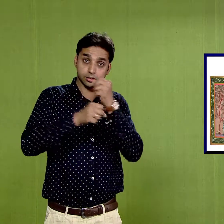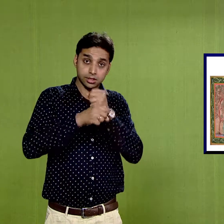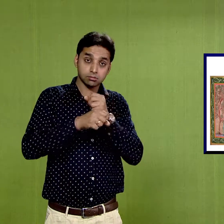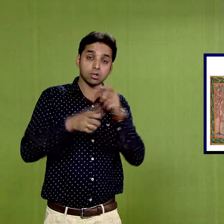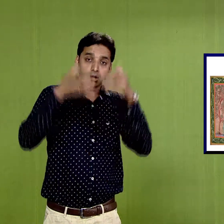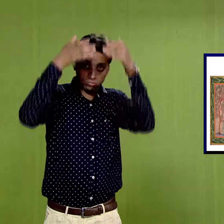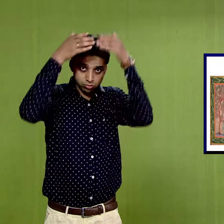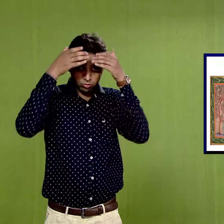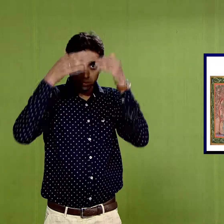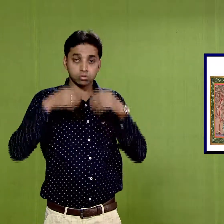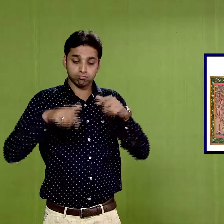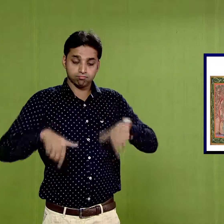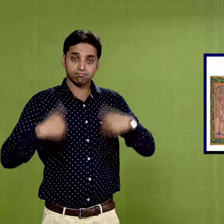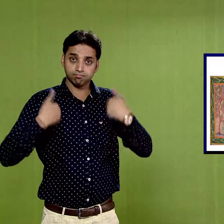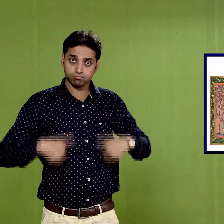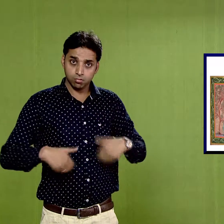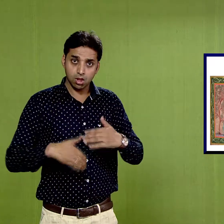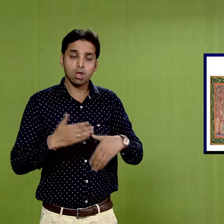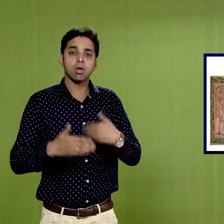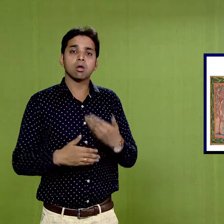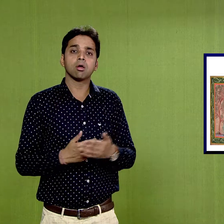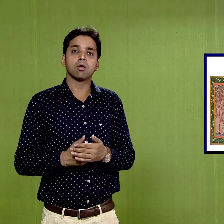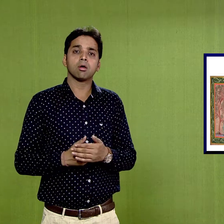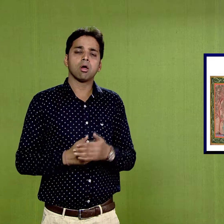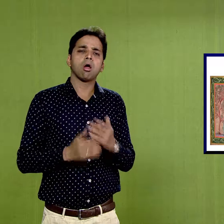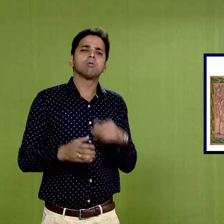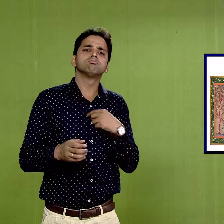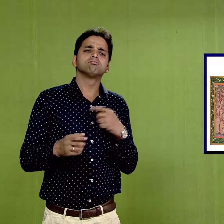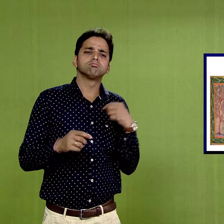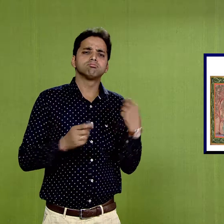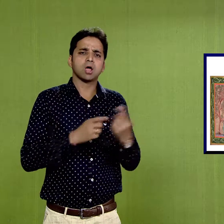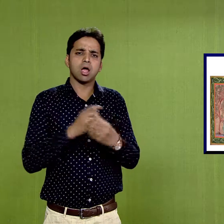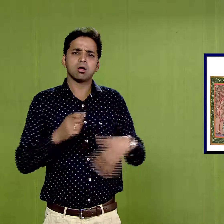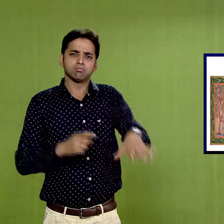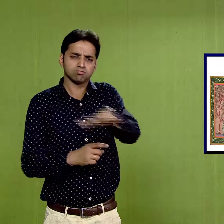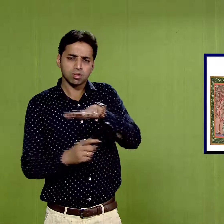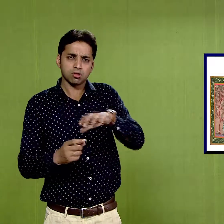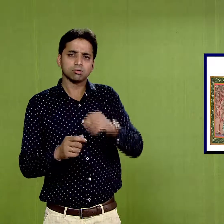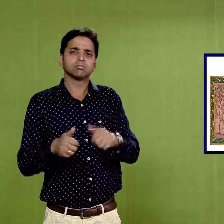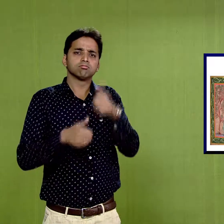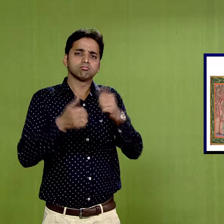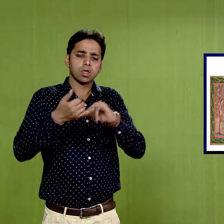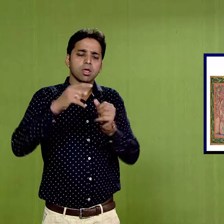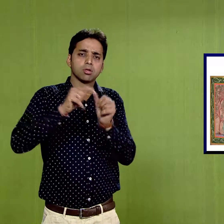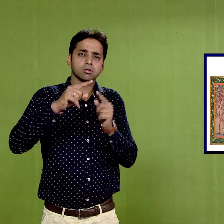or how the courtiers sat in the royal assembly.